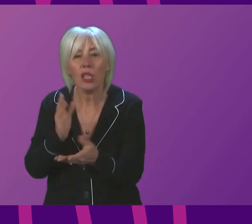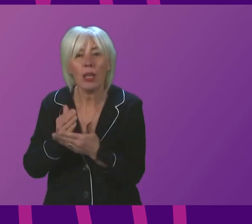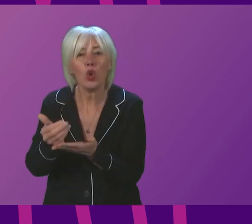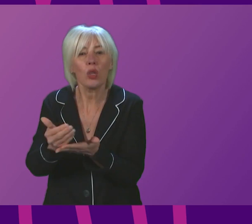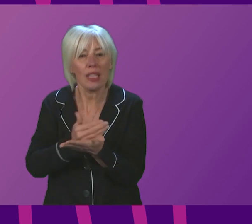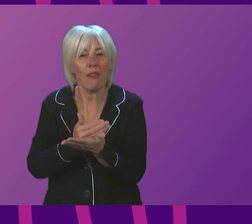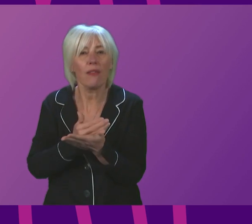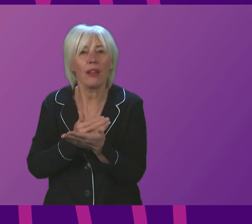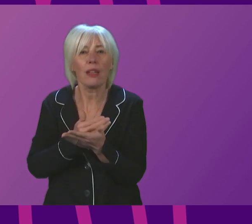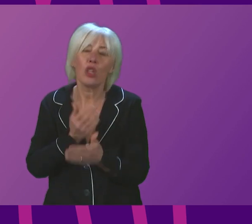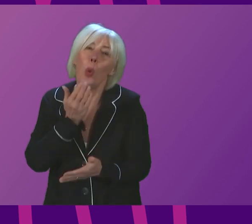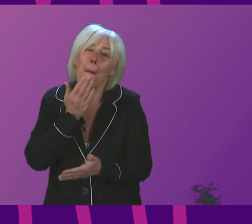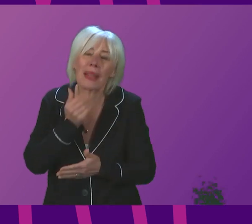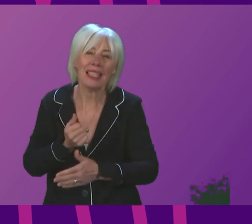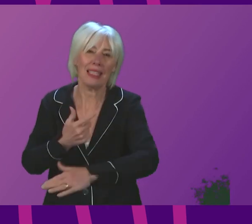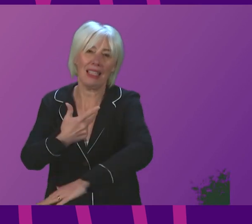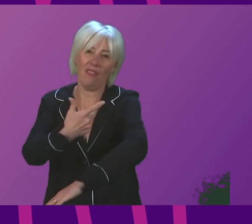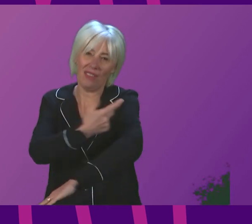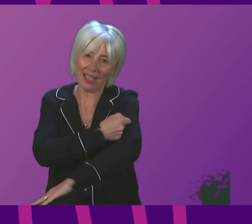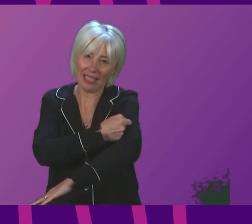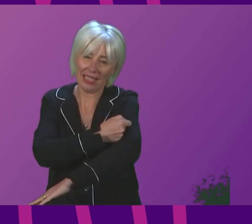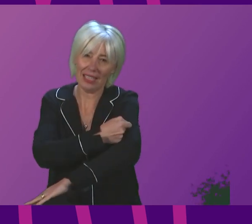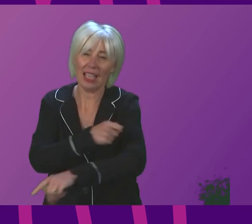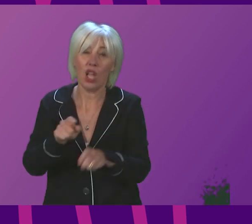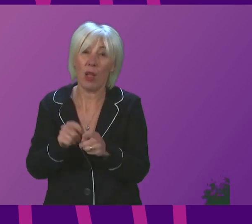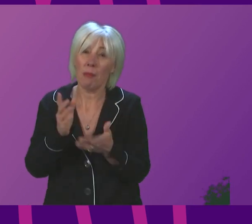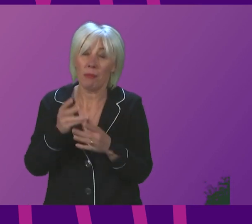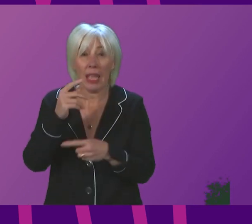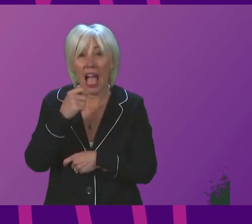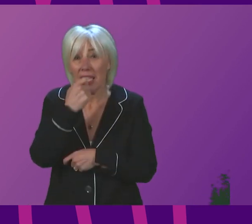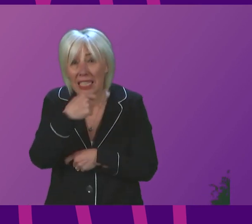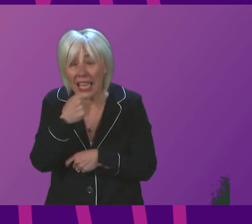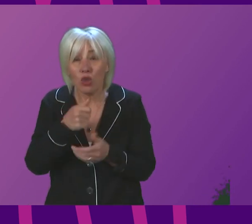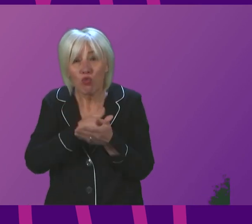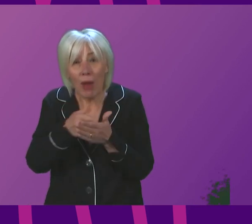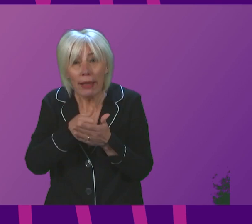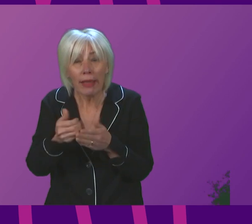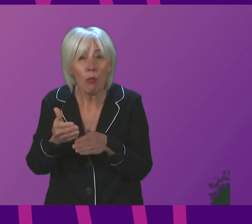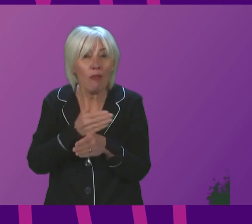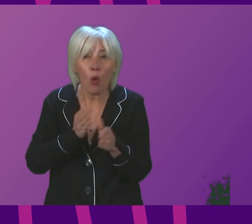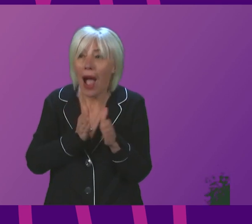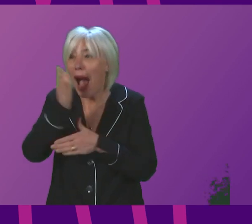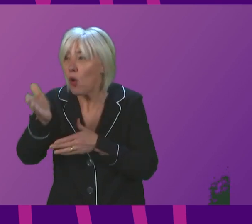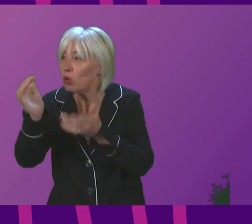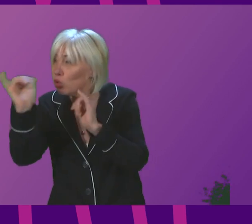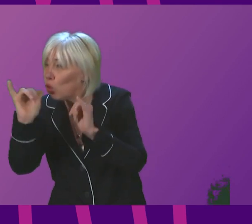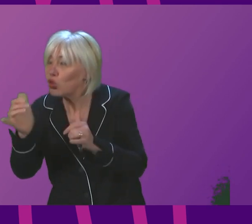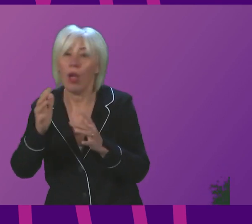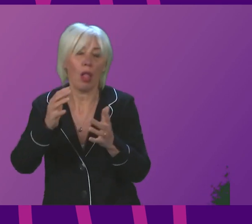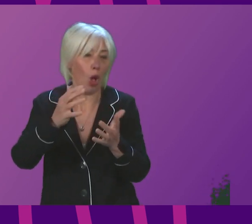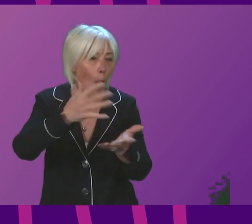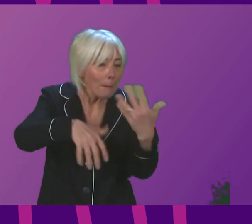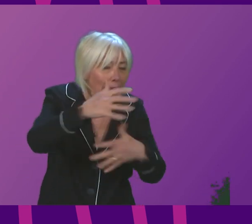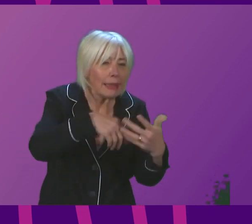do get vaccinated. Secondly, do test regularly on any occasion before socialising or mixing with people from other